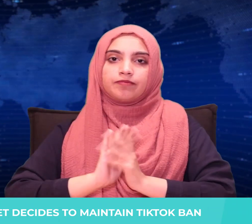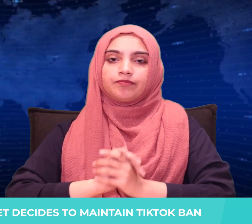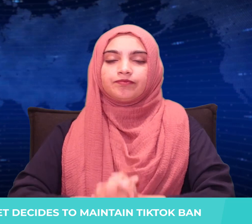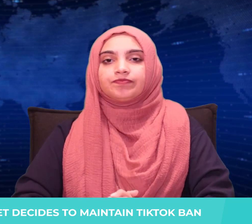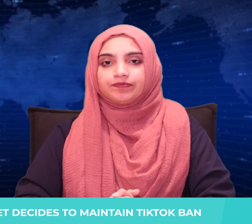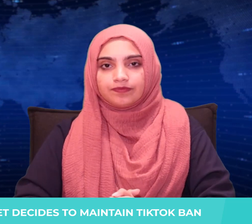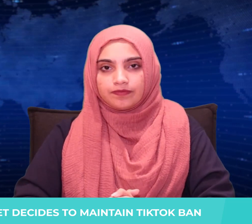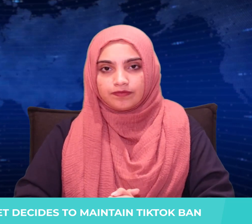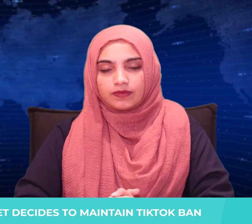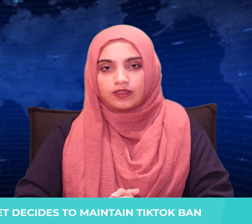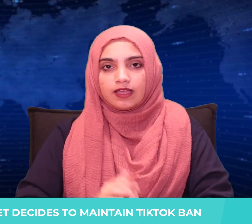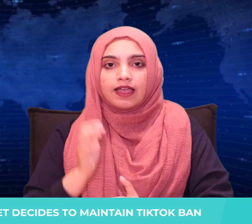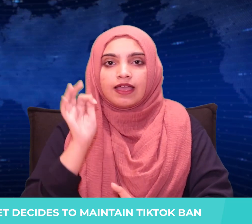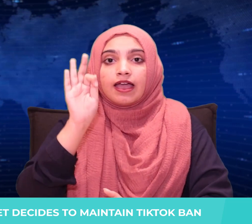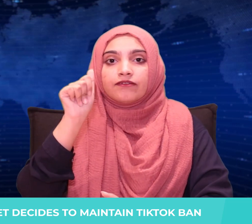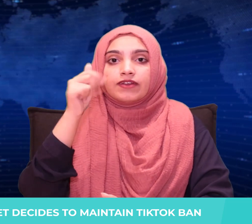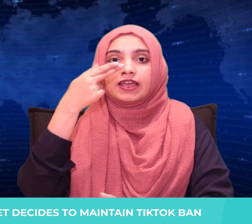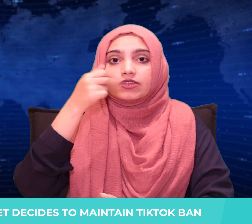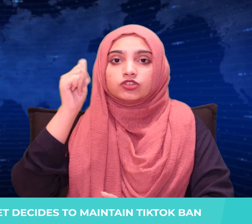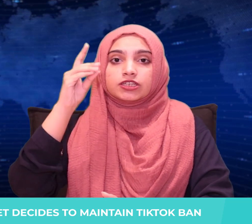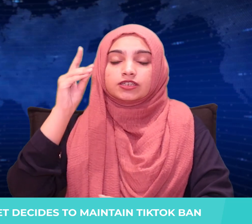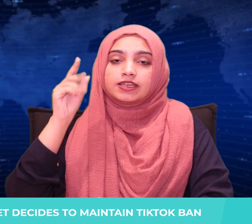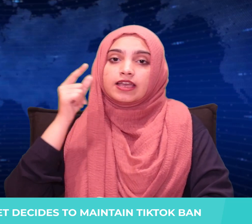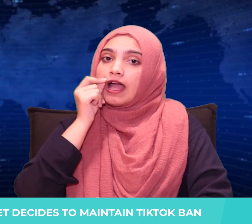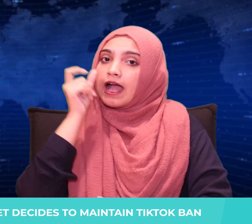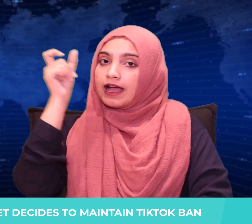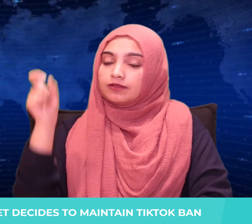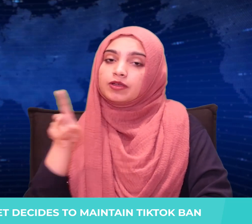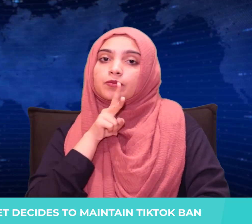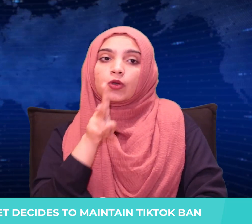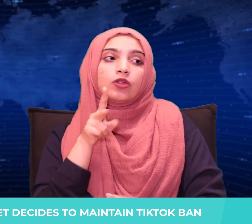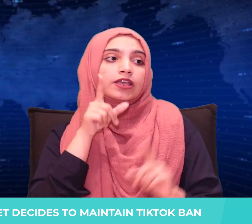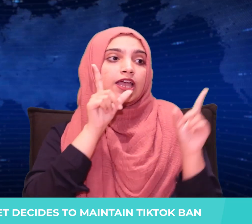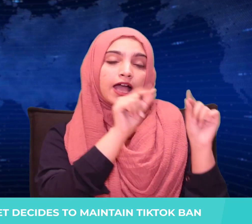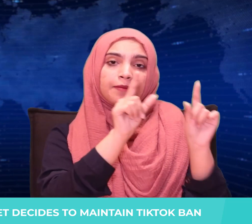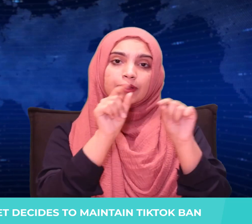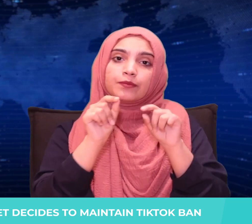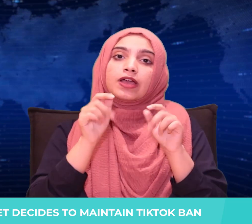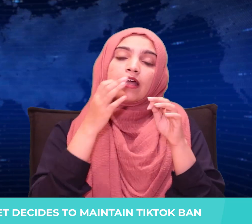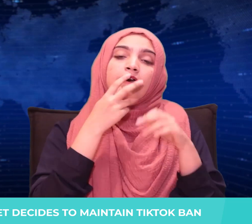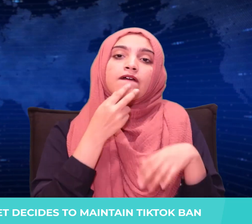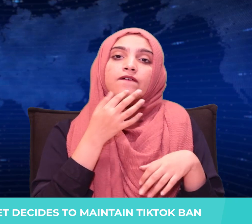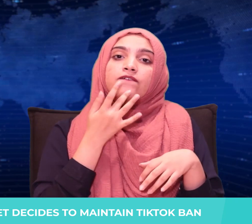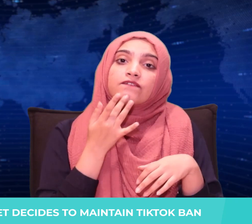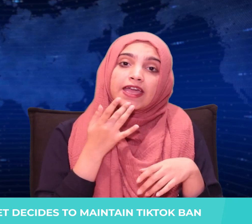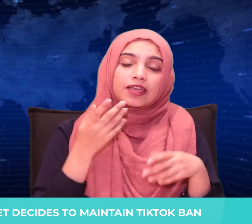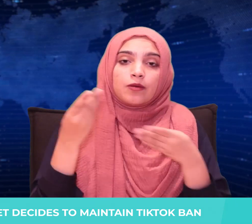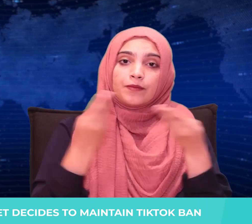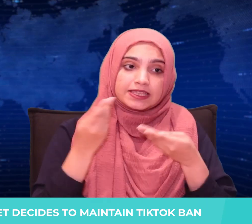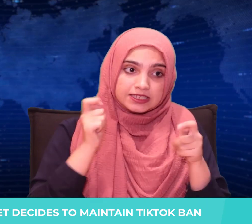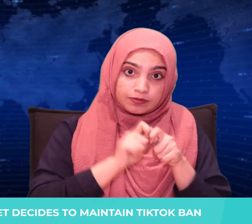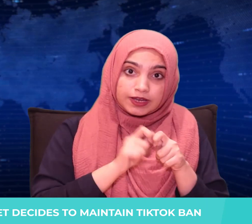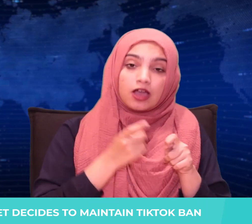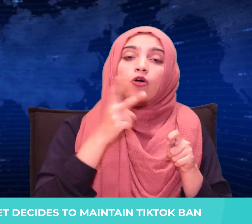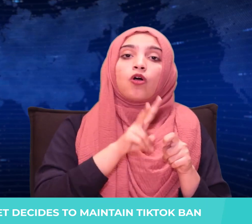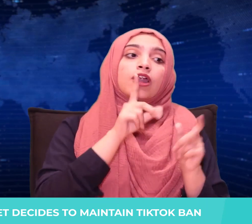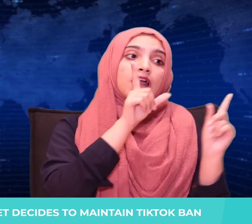Fahad asked the AT&T employees to set up fake businesses and connect their bank account with them to receive